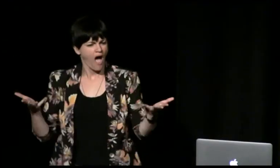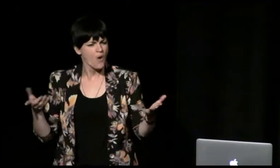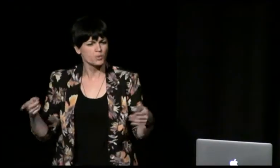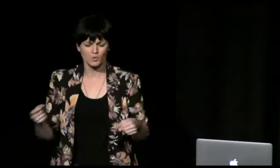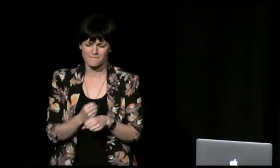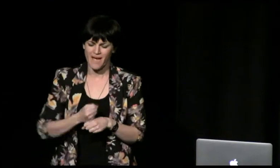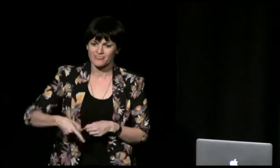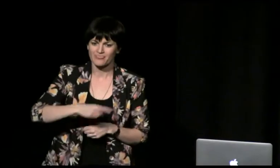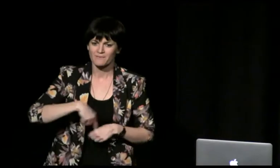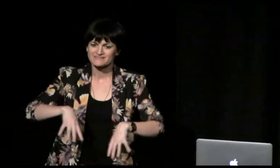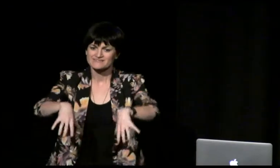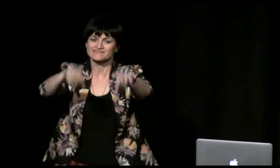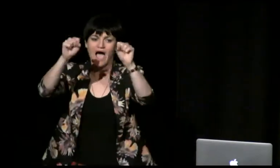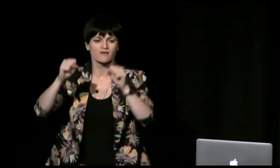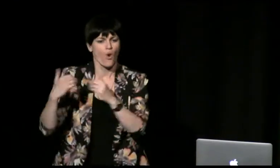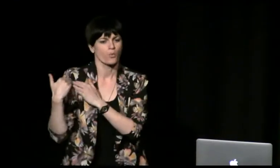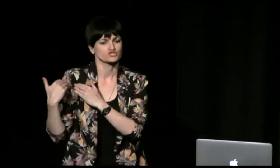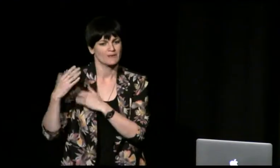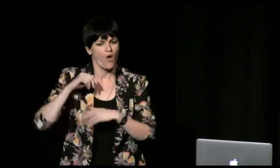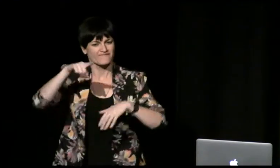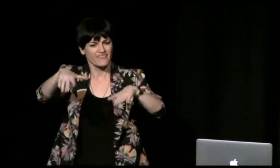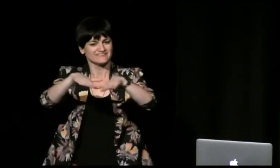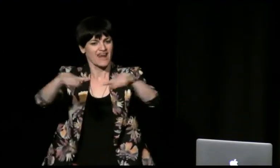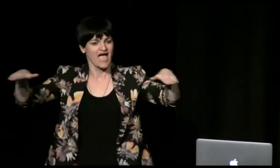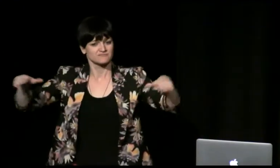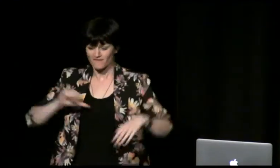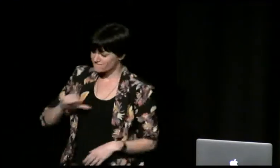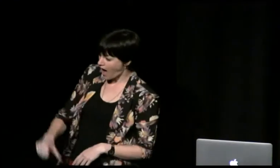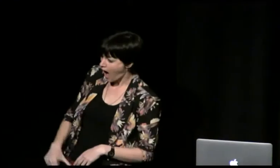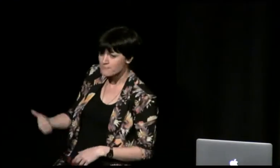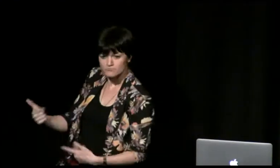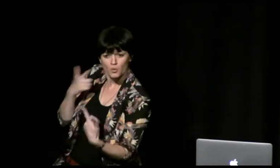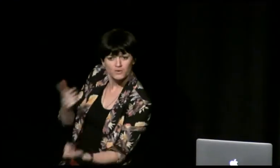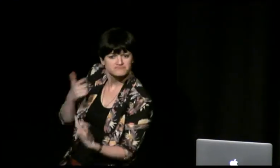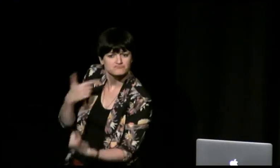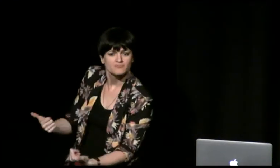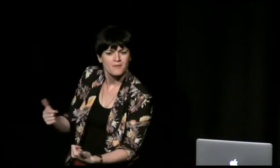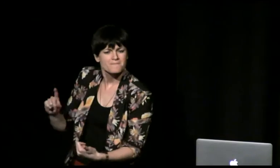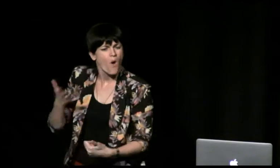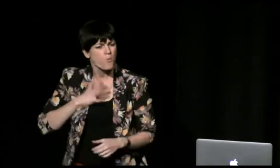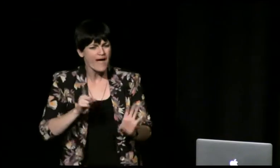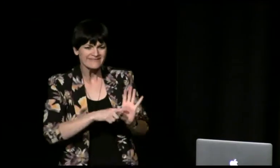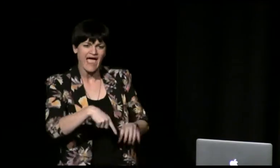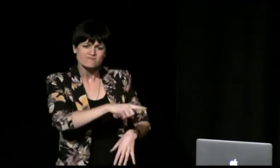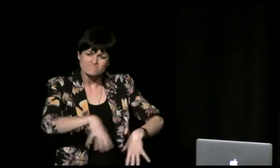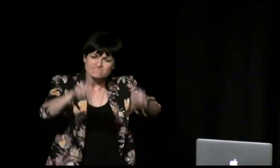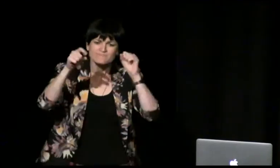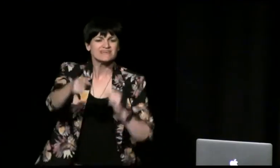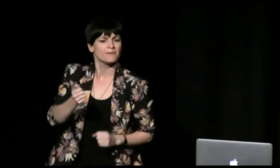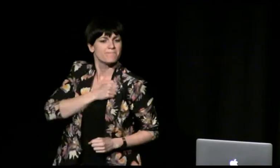we're also thinking that this will create some kind of platform for younger deaf people to work with older deaf people to create that